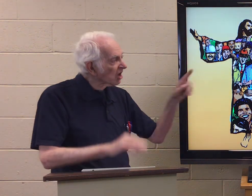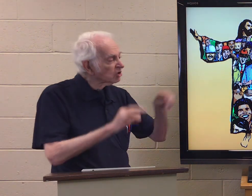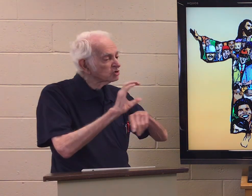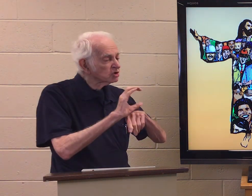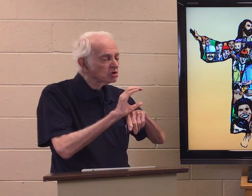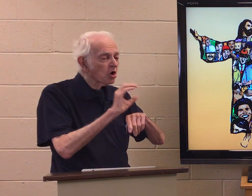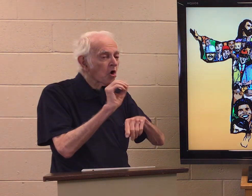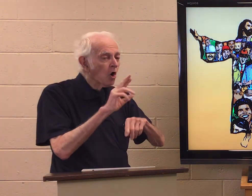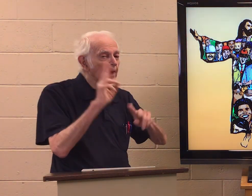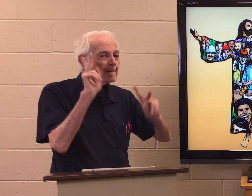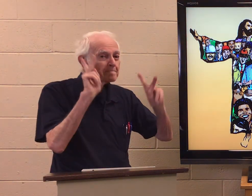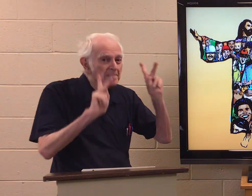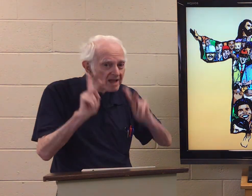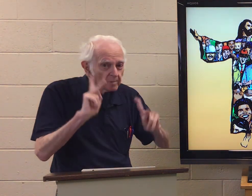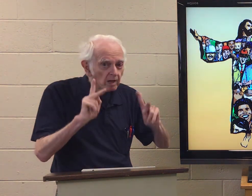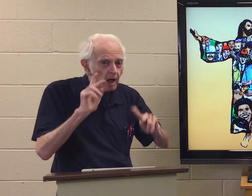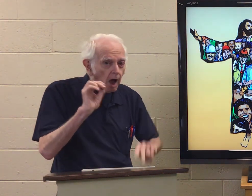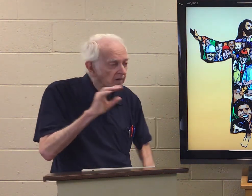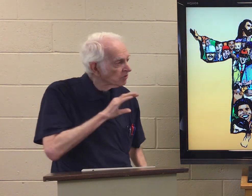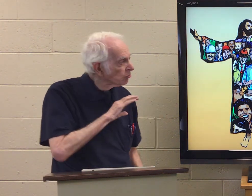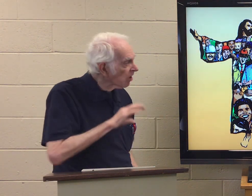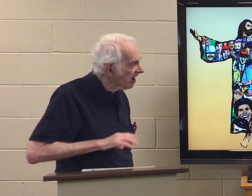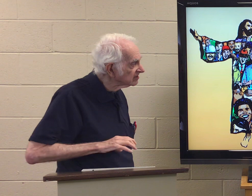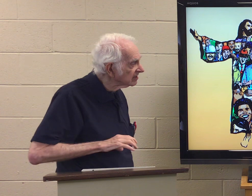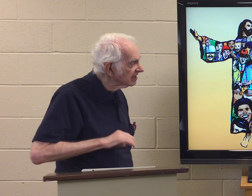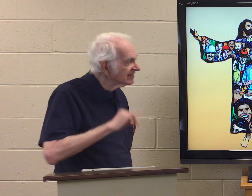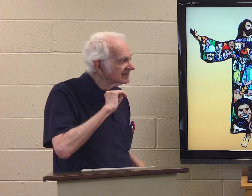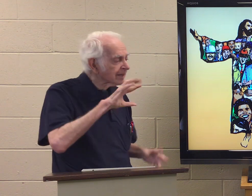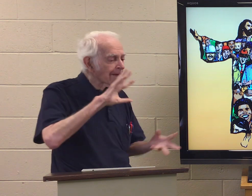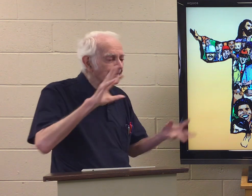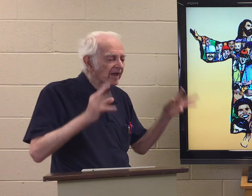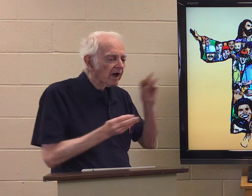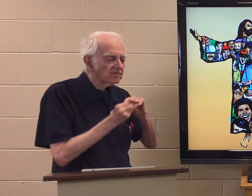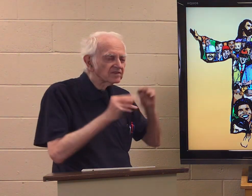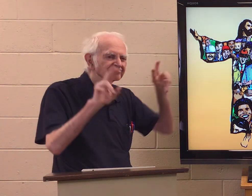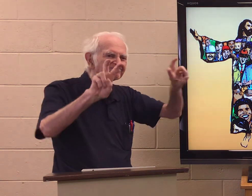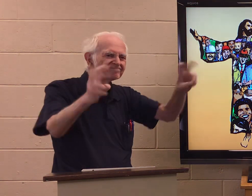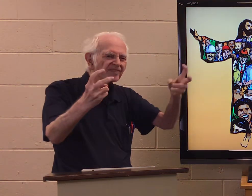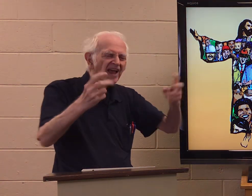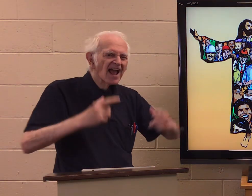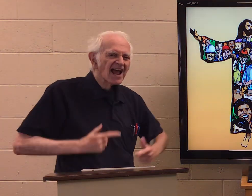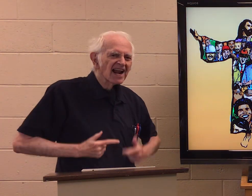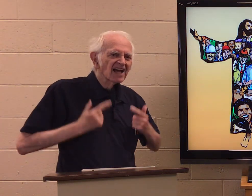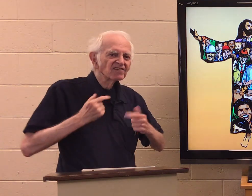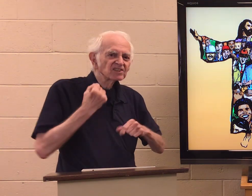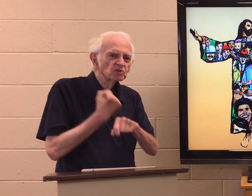The church, or people of Christ, is made up of living stones